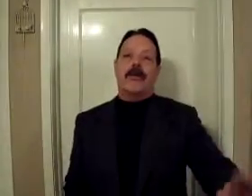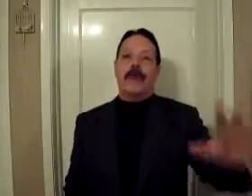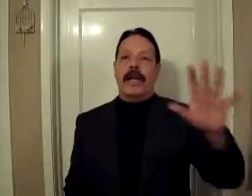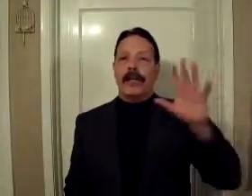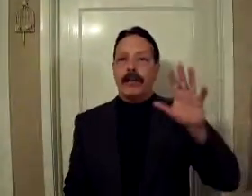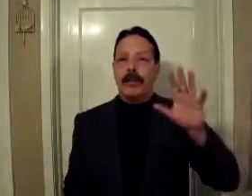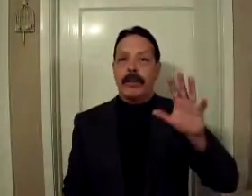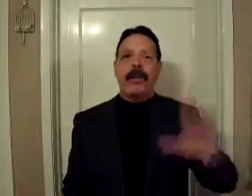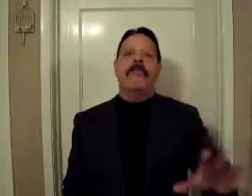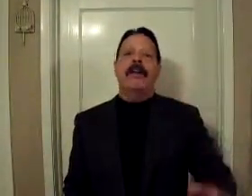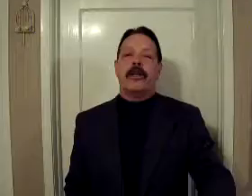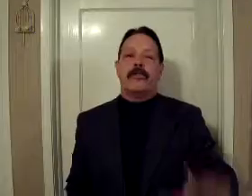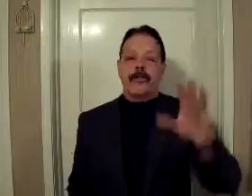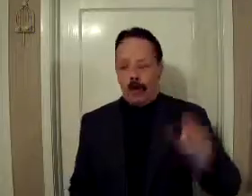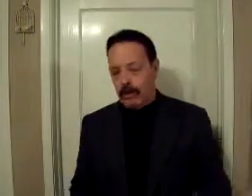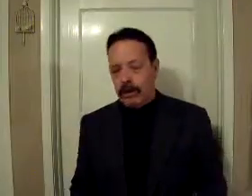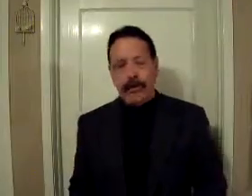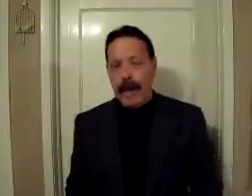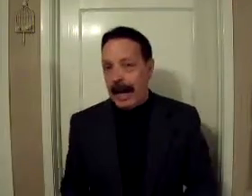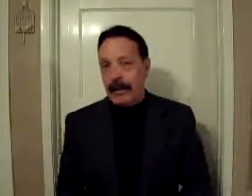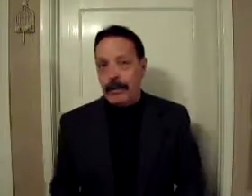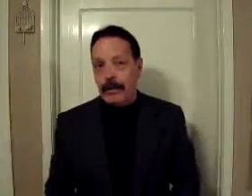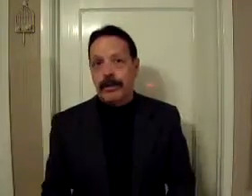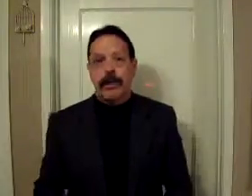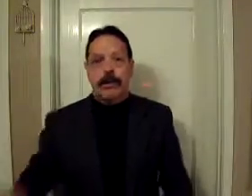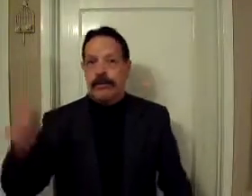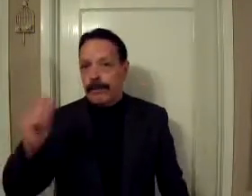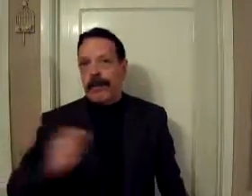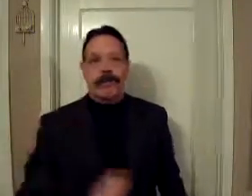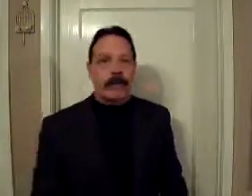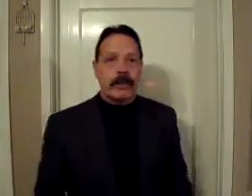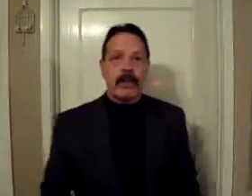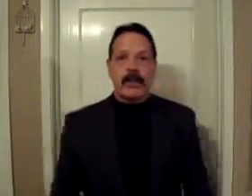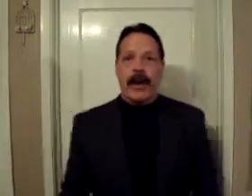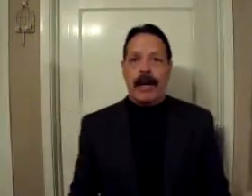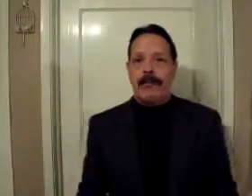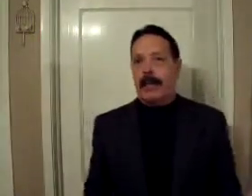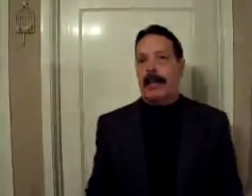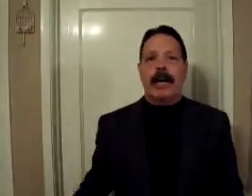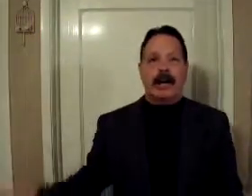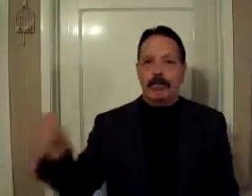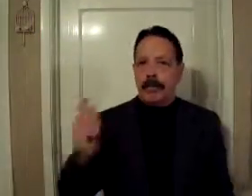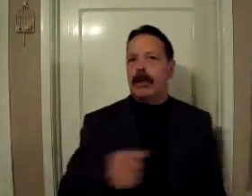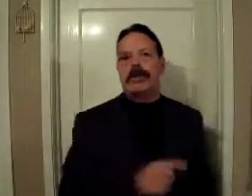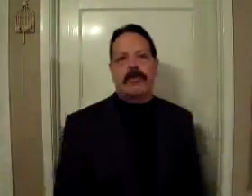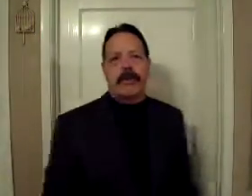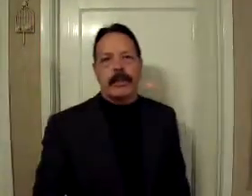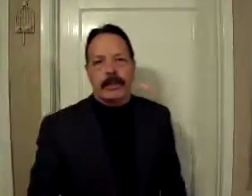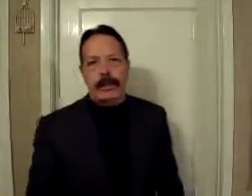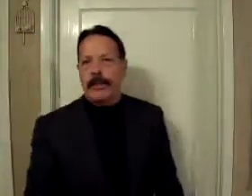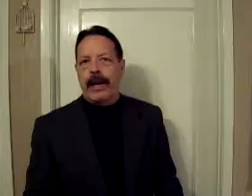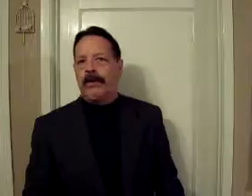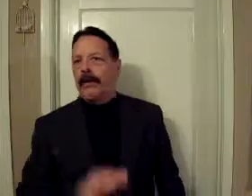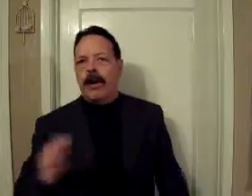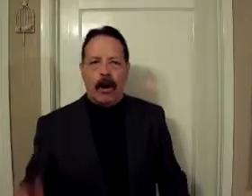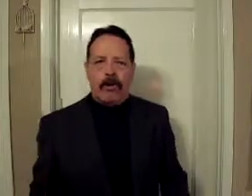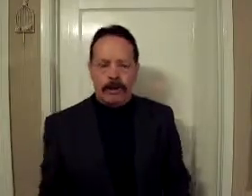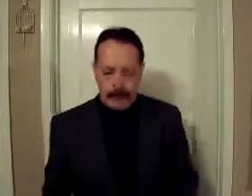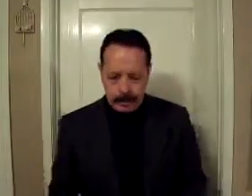by the way that you live, your motives and attitudes, the faithfulness that you have to God, the perseverance that you have, all the things